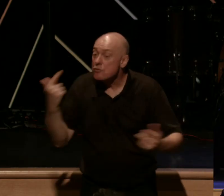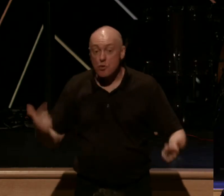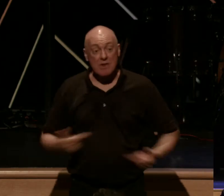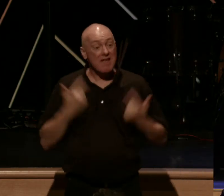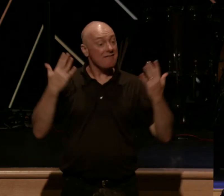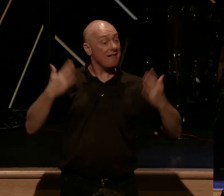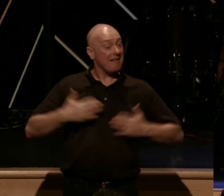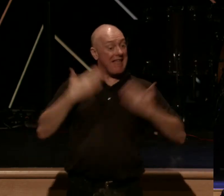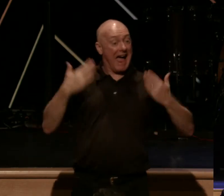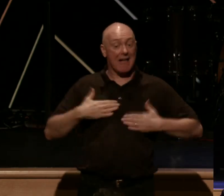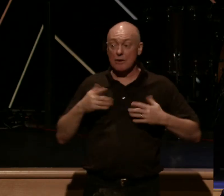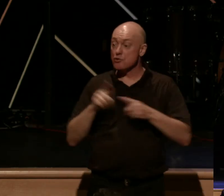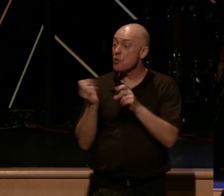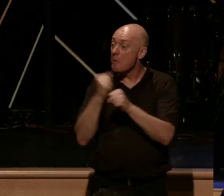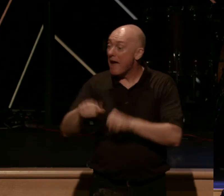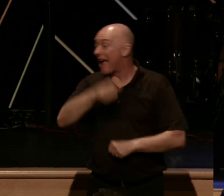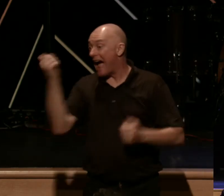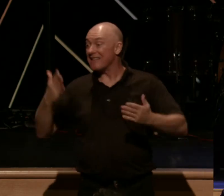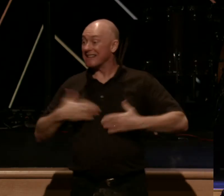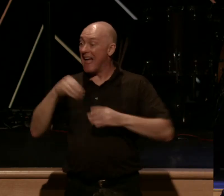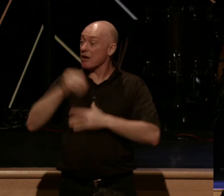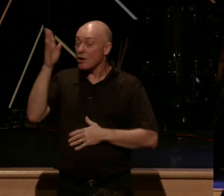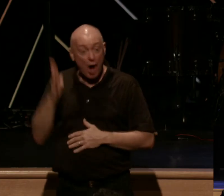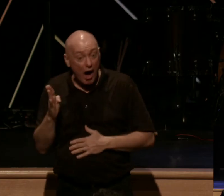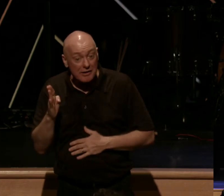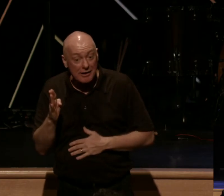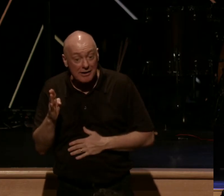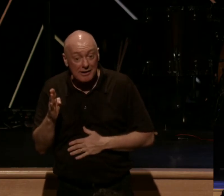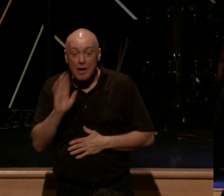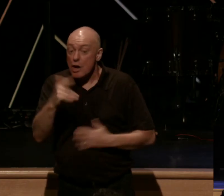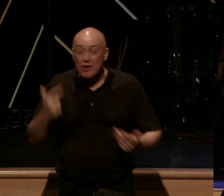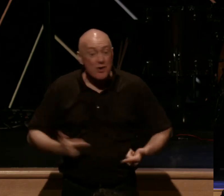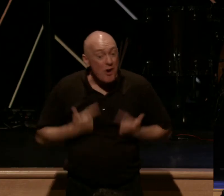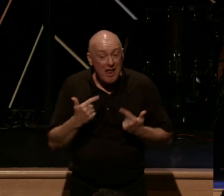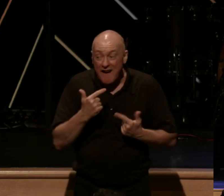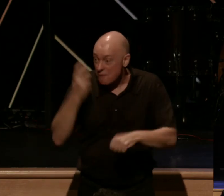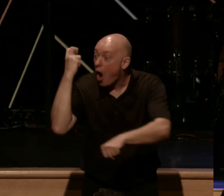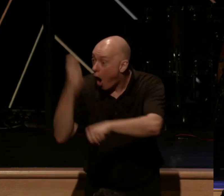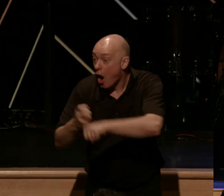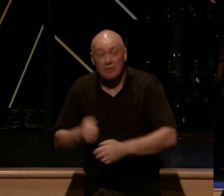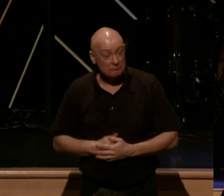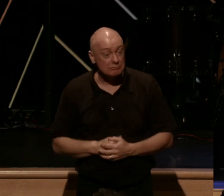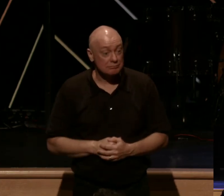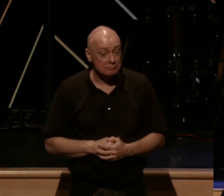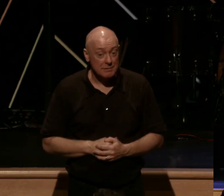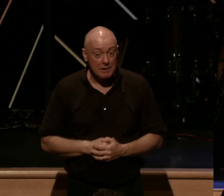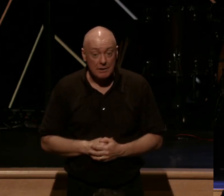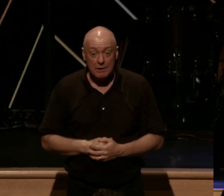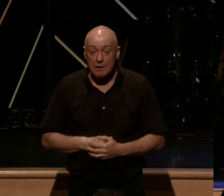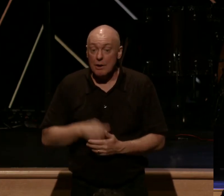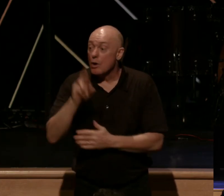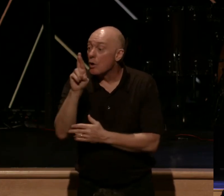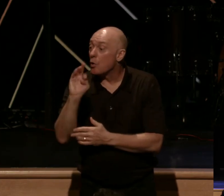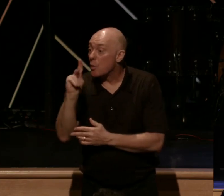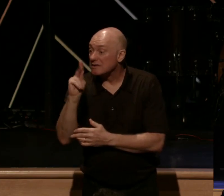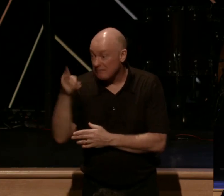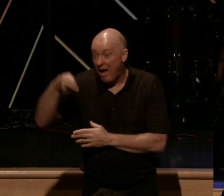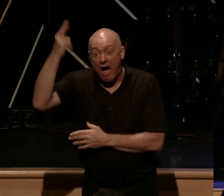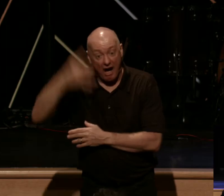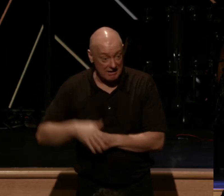to make others glad in God, your life will be hard, your risks will be high, and